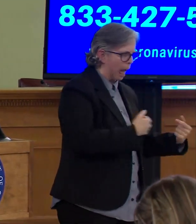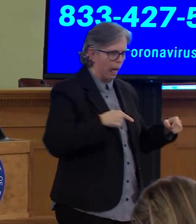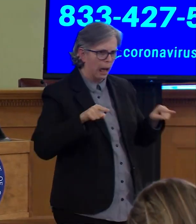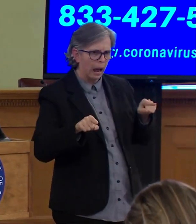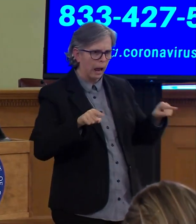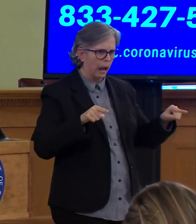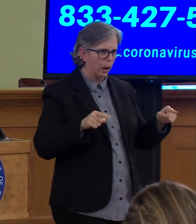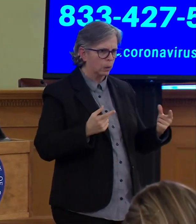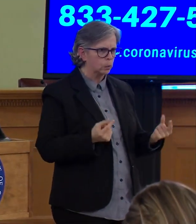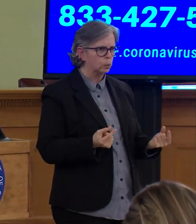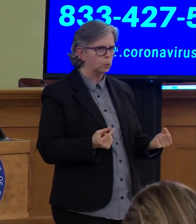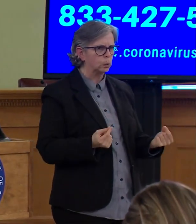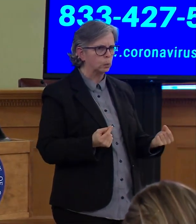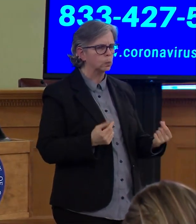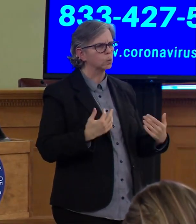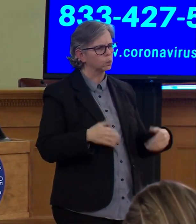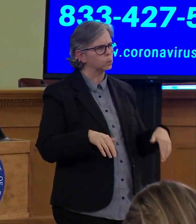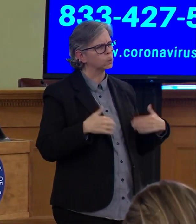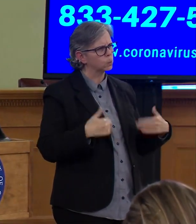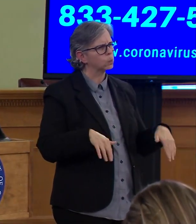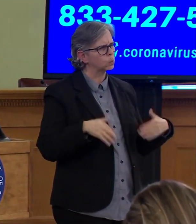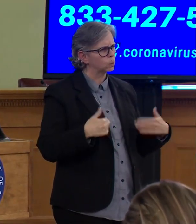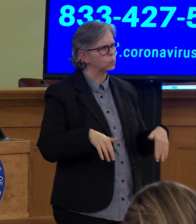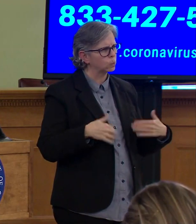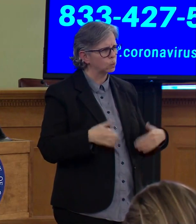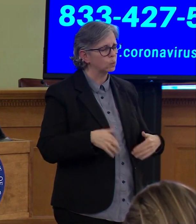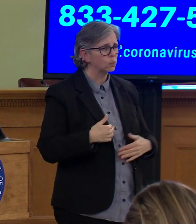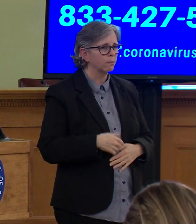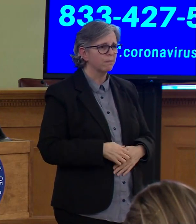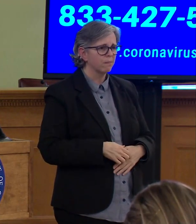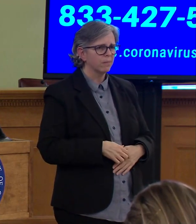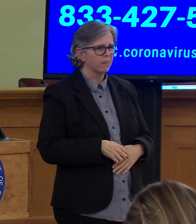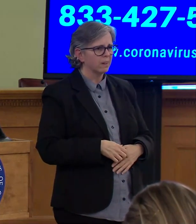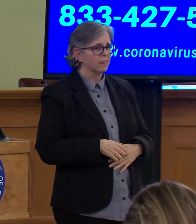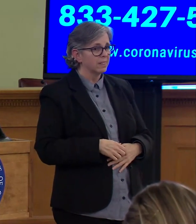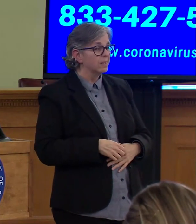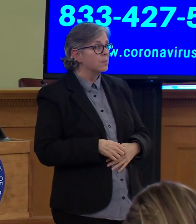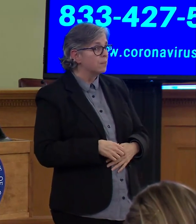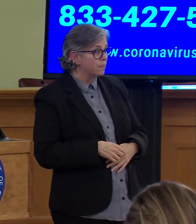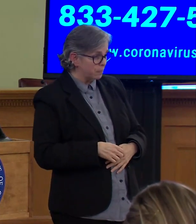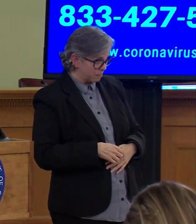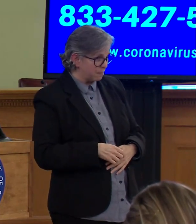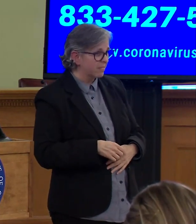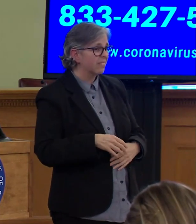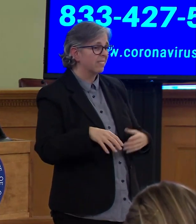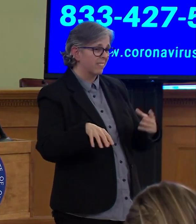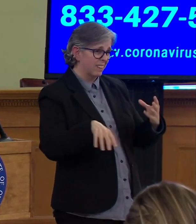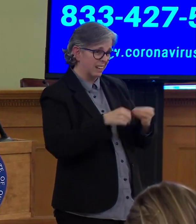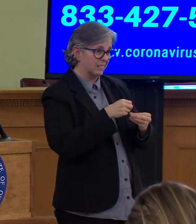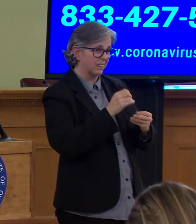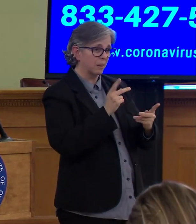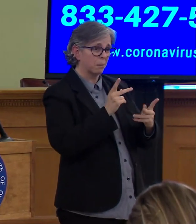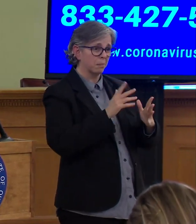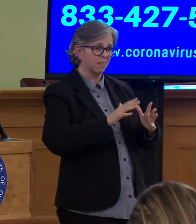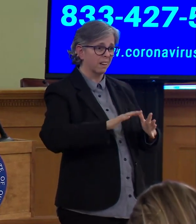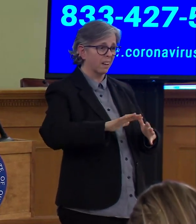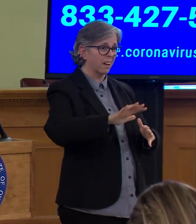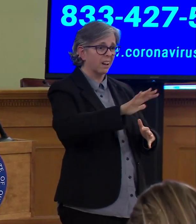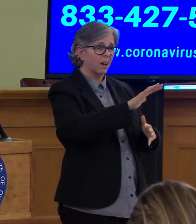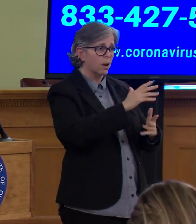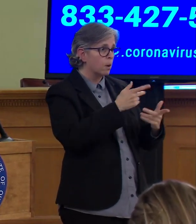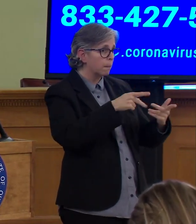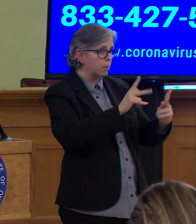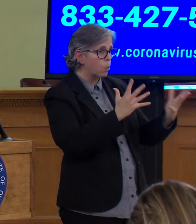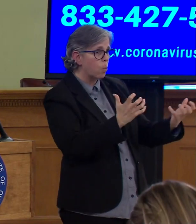Further, we should not be in a situation where the votes of these individuals who are